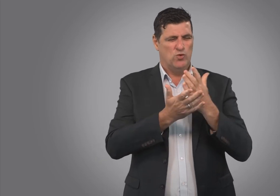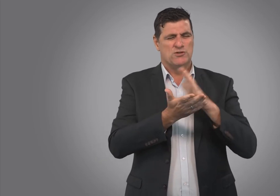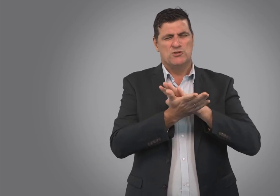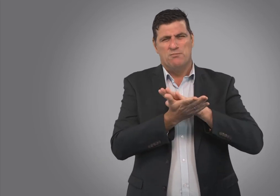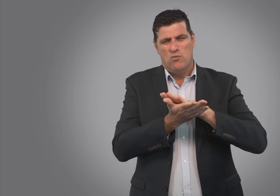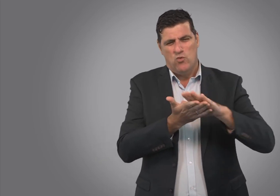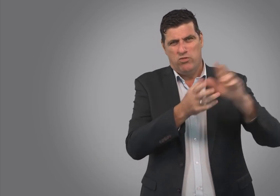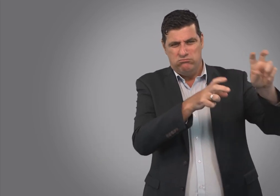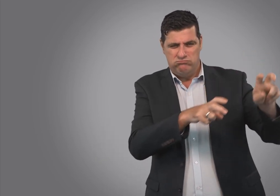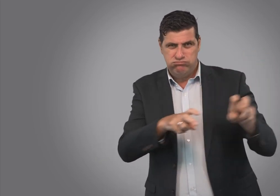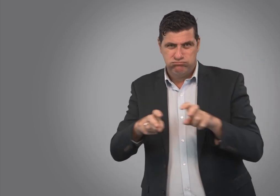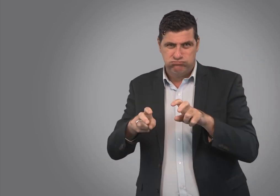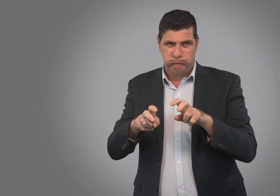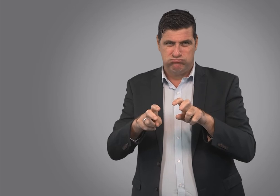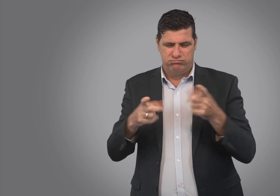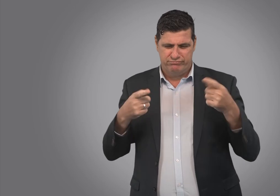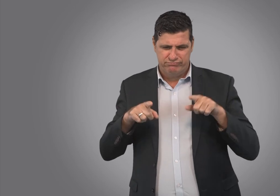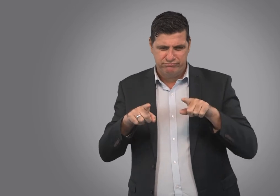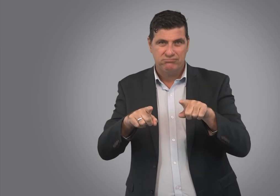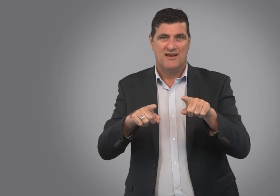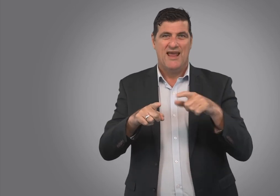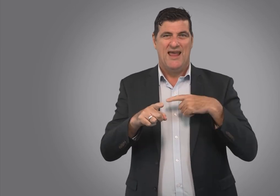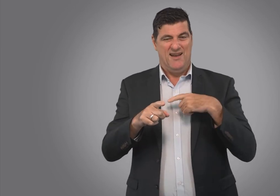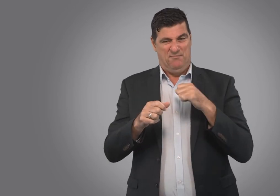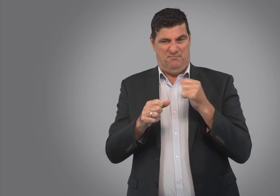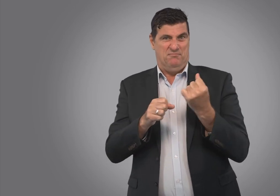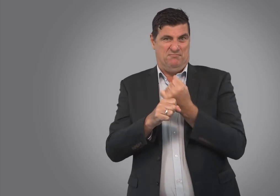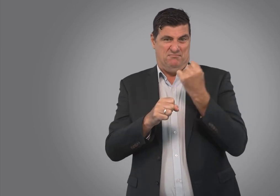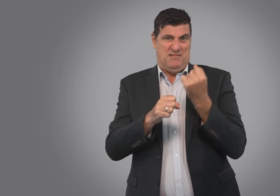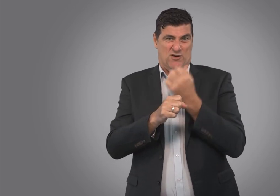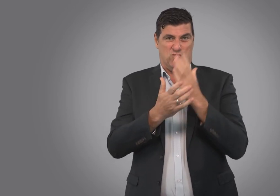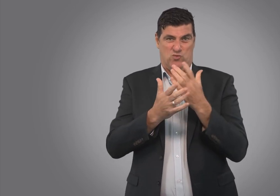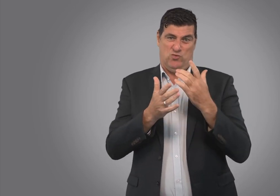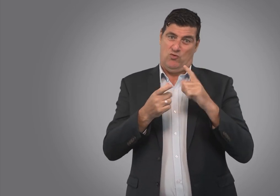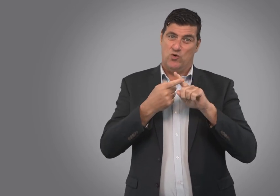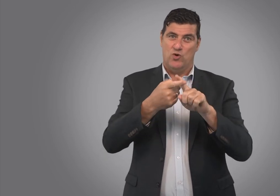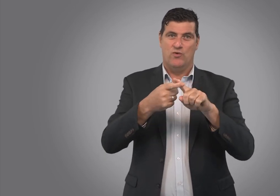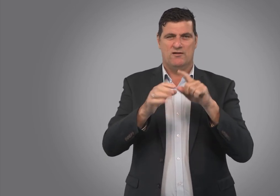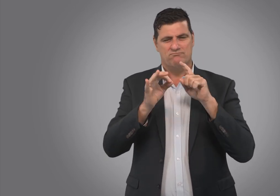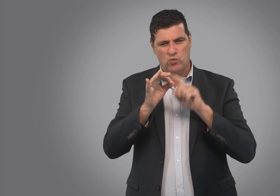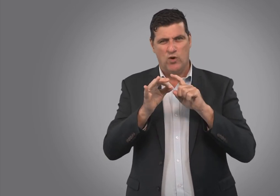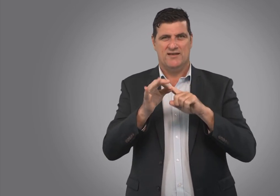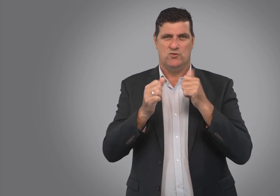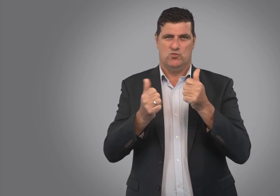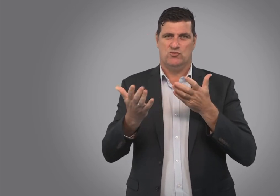a very smooth transition. And to ensure that you receive ongoing quality services.